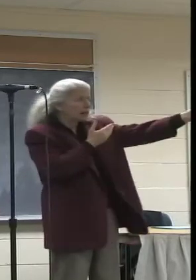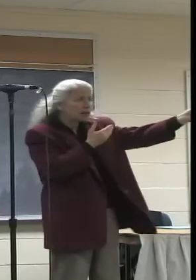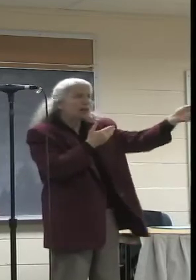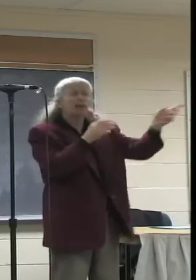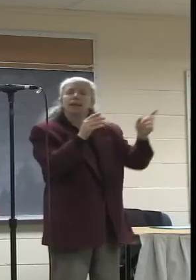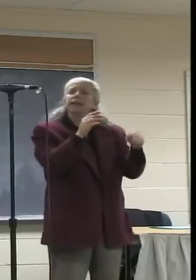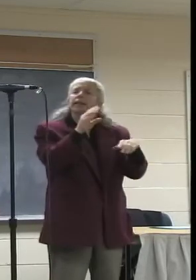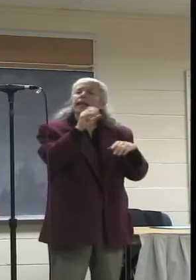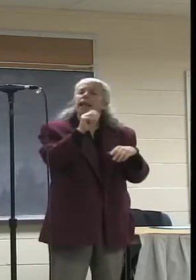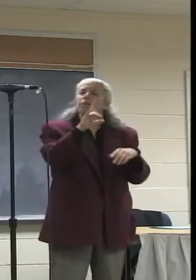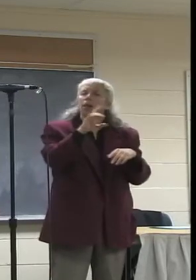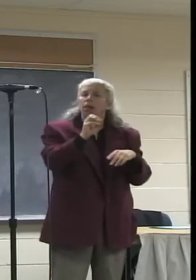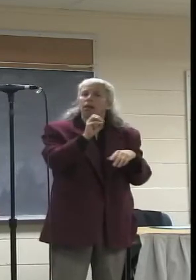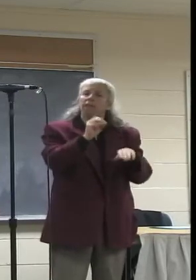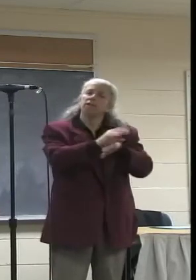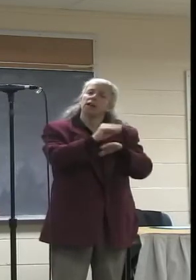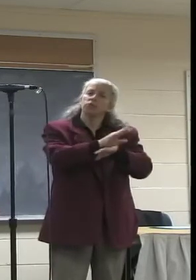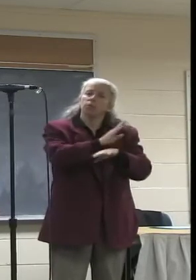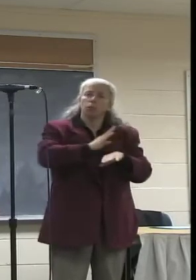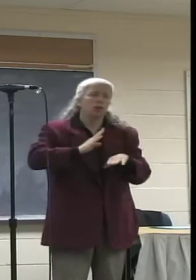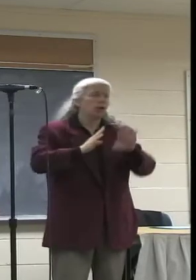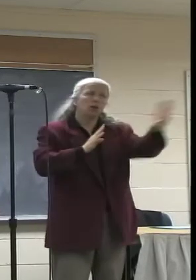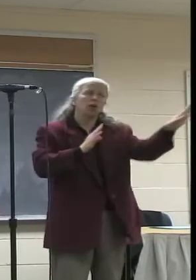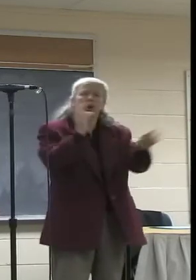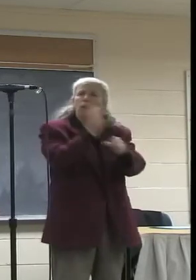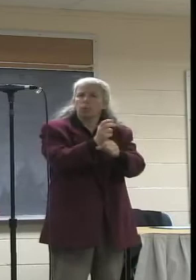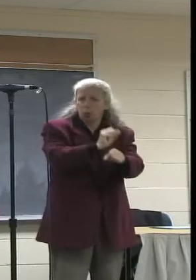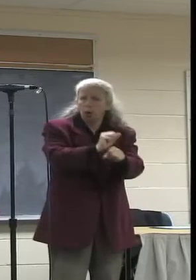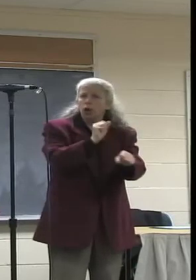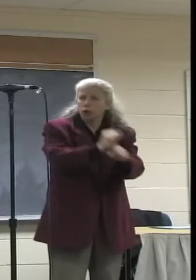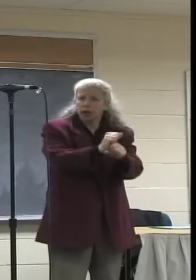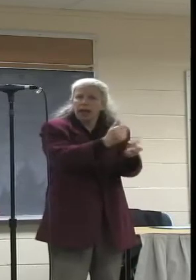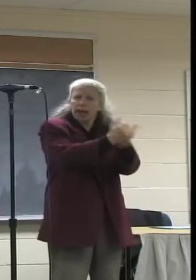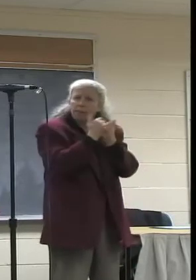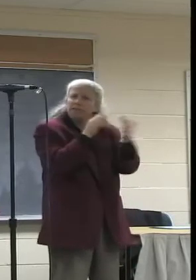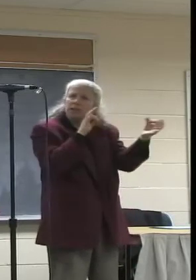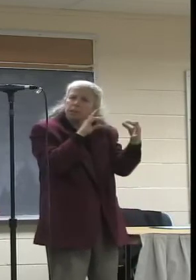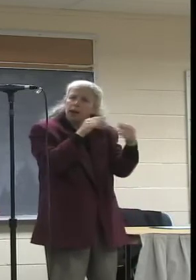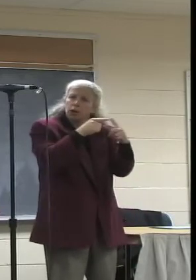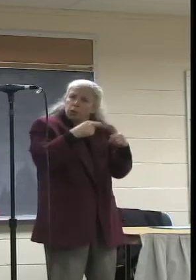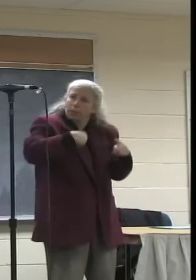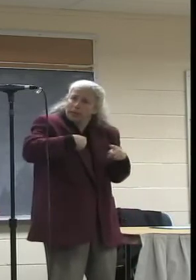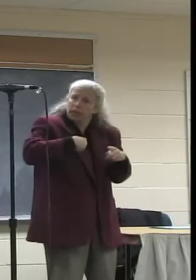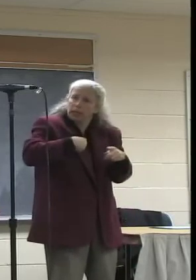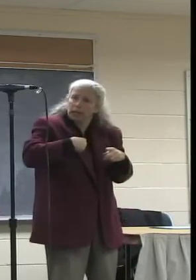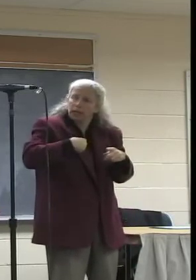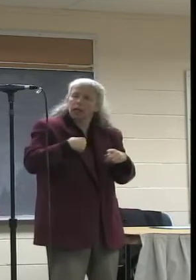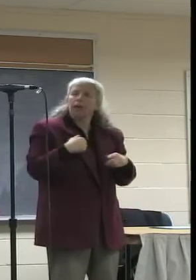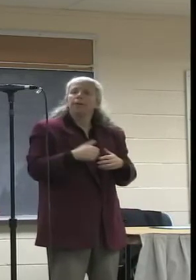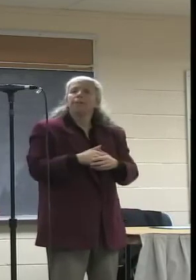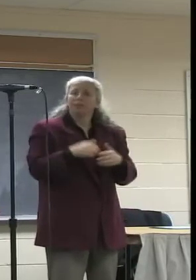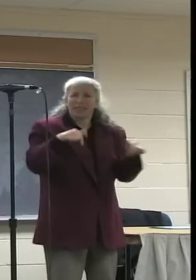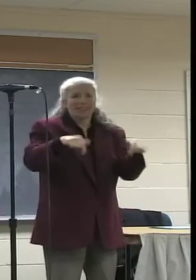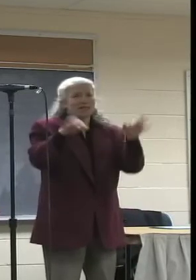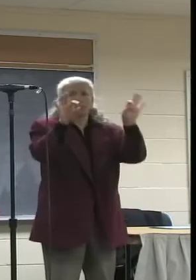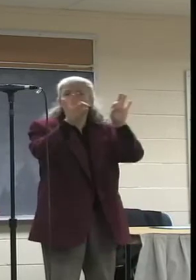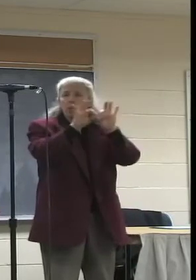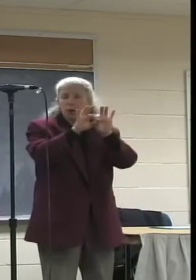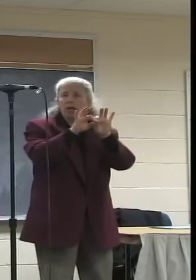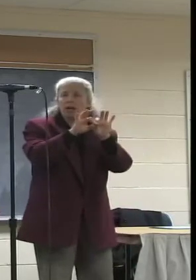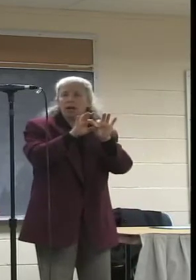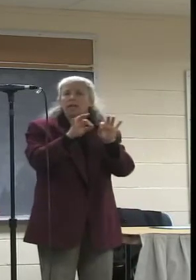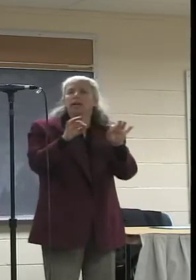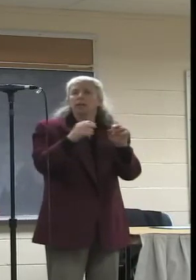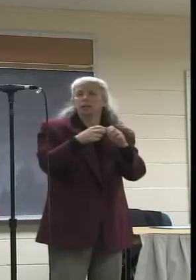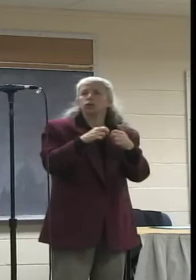Cable Advisory Board for their dedicated efforts in advising me on this important Northampton issue. I also want to thank Al Williams